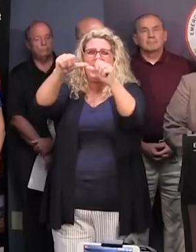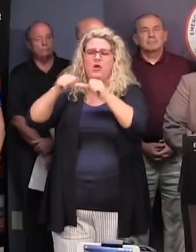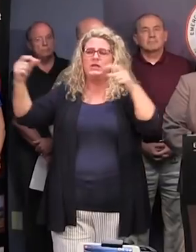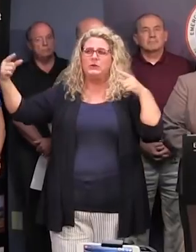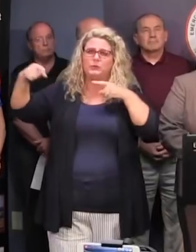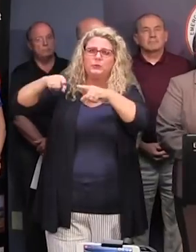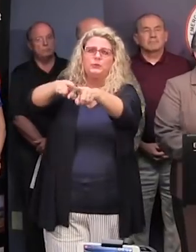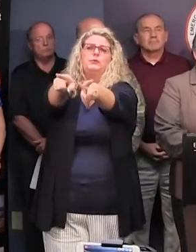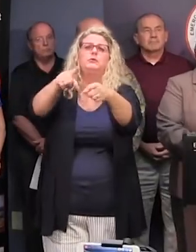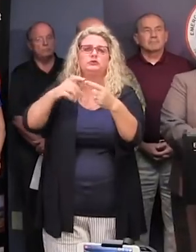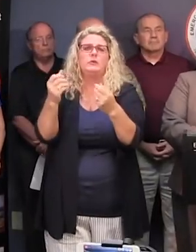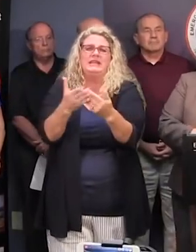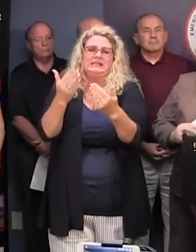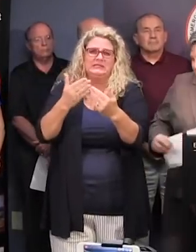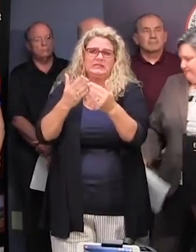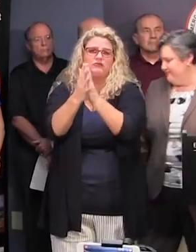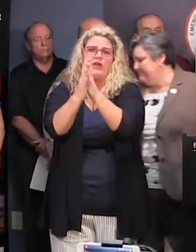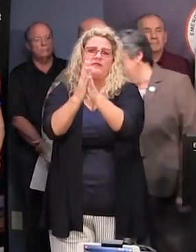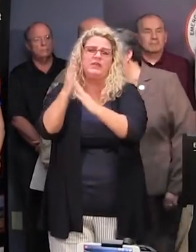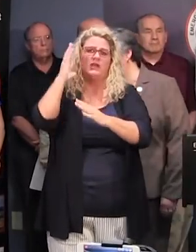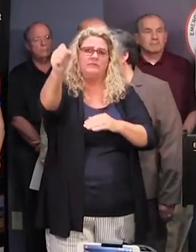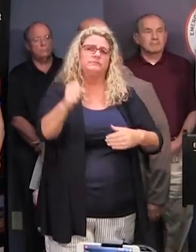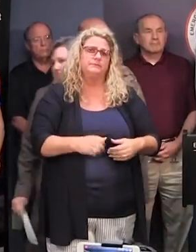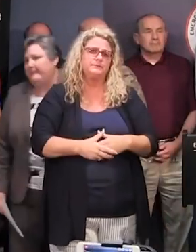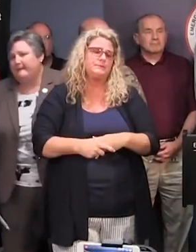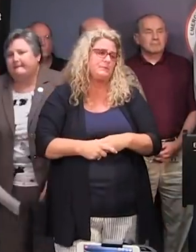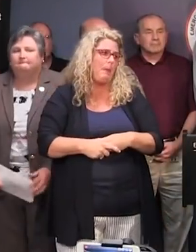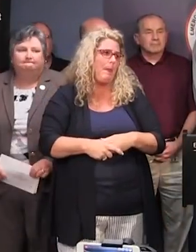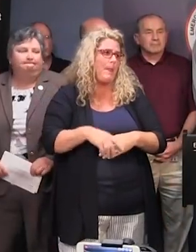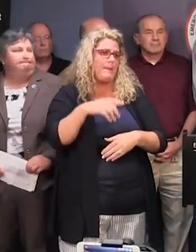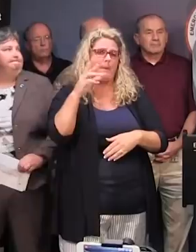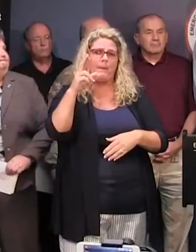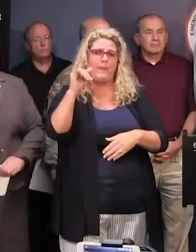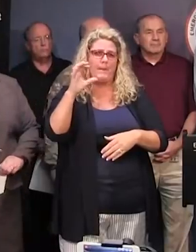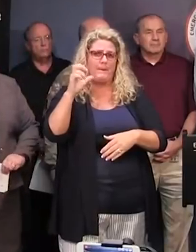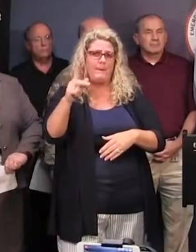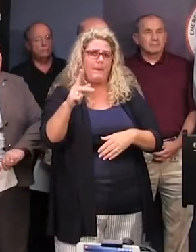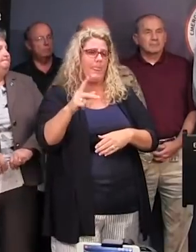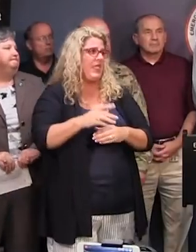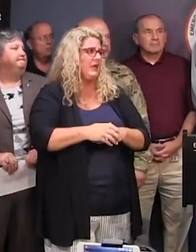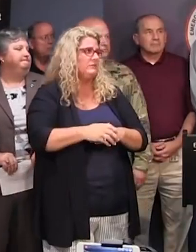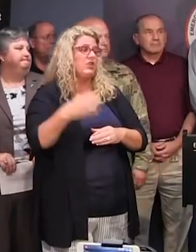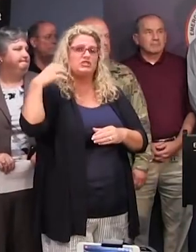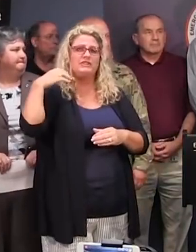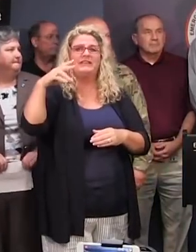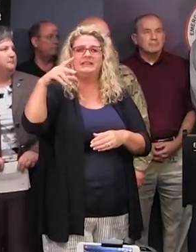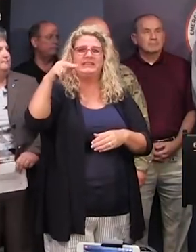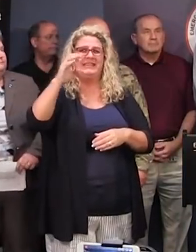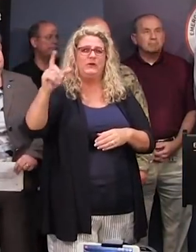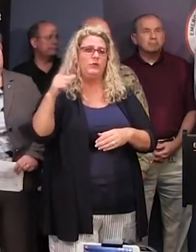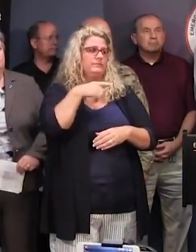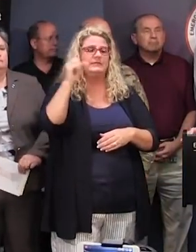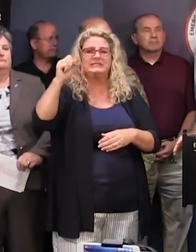traffic moving through that area. Thank you very much. Director Keel, excuse me, Keel, SLED.